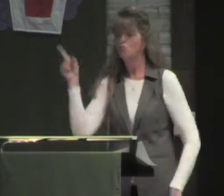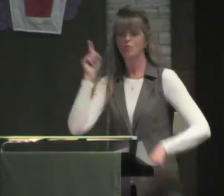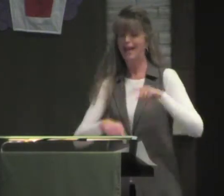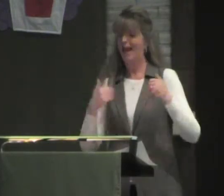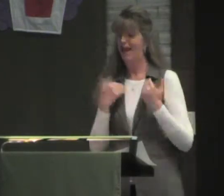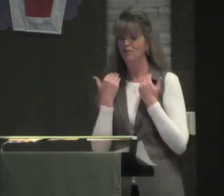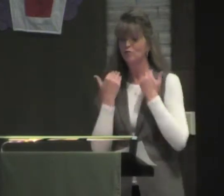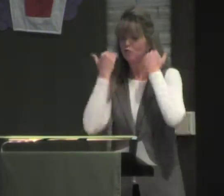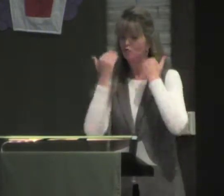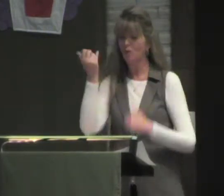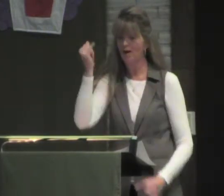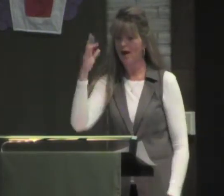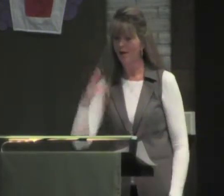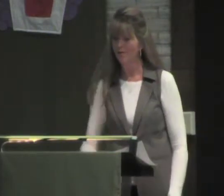Women can't have short hair.